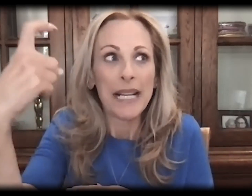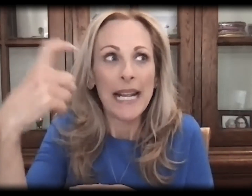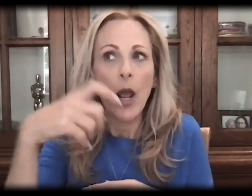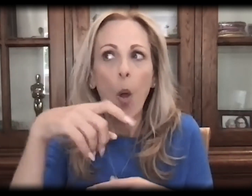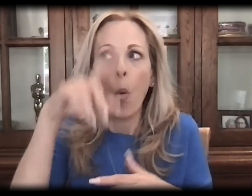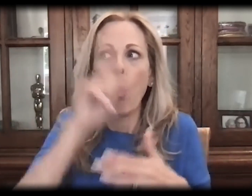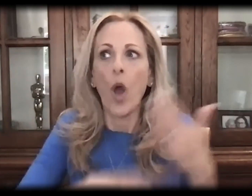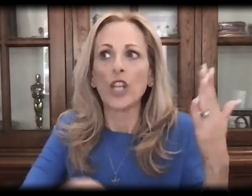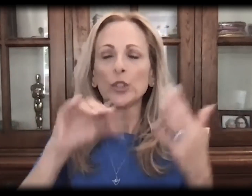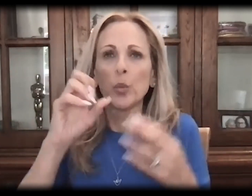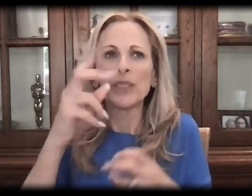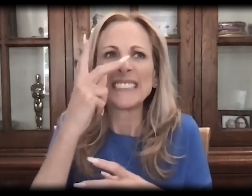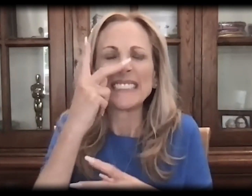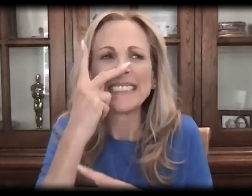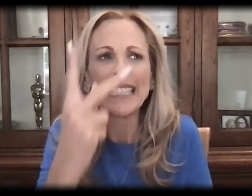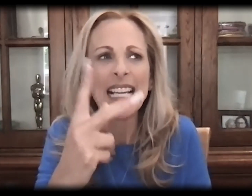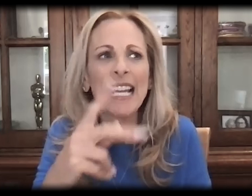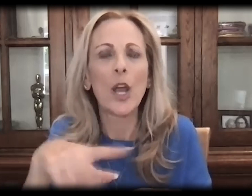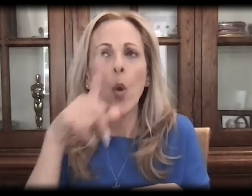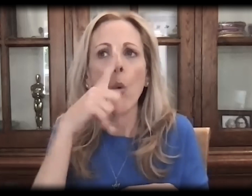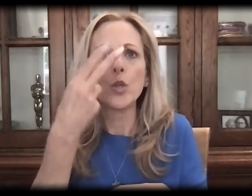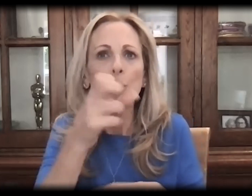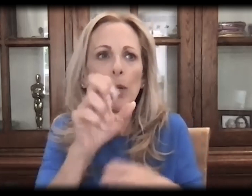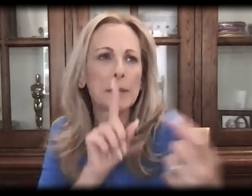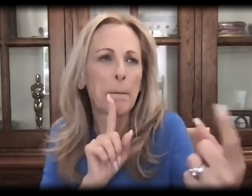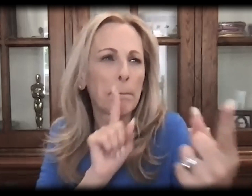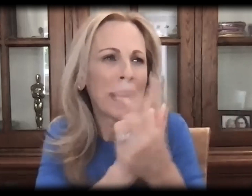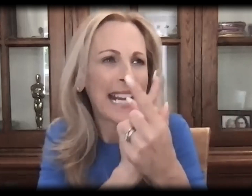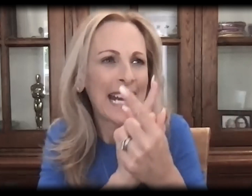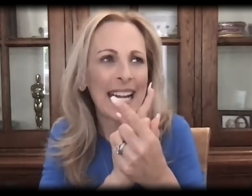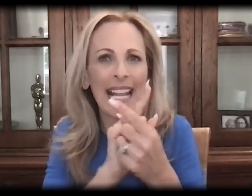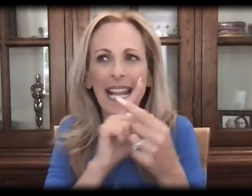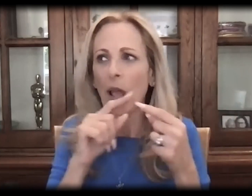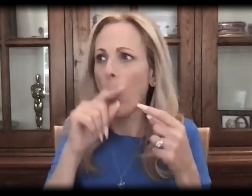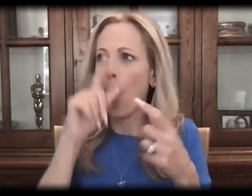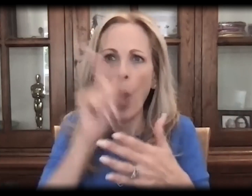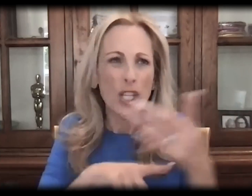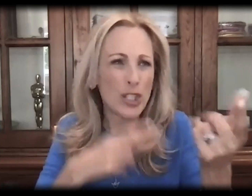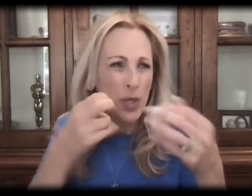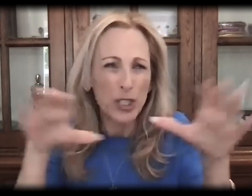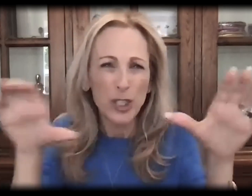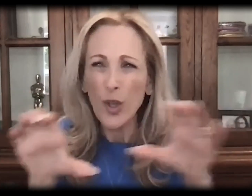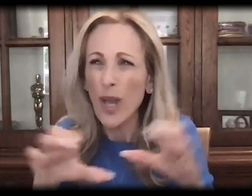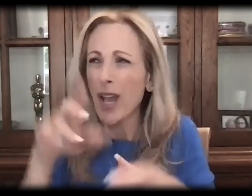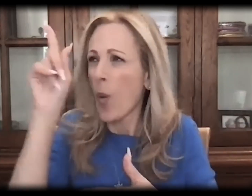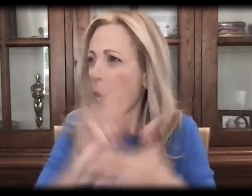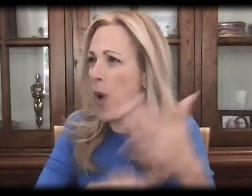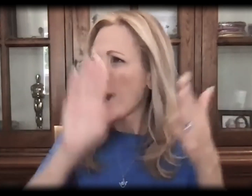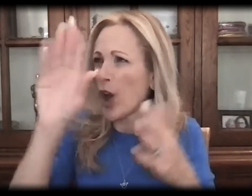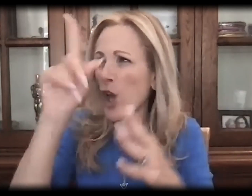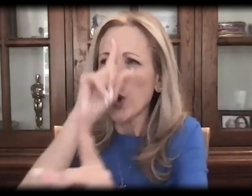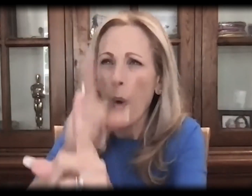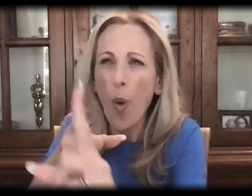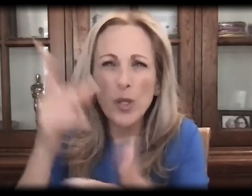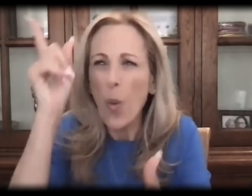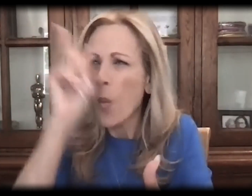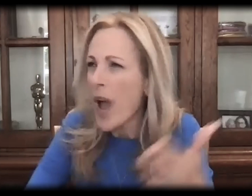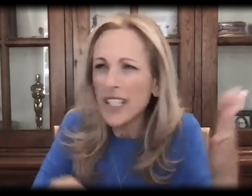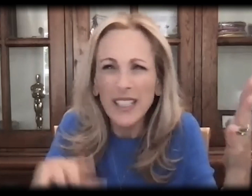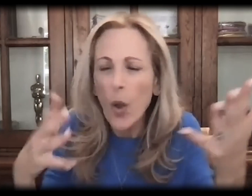was dreaming about, what it was she was able to see, who she encountered along the way, what it was she was doing, what her, I